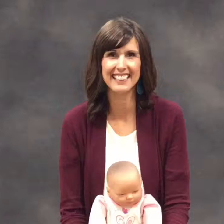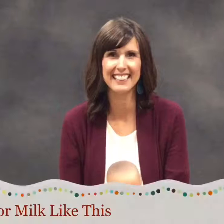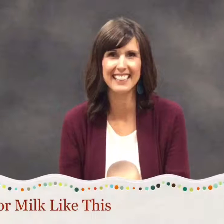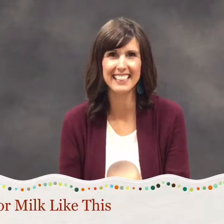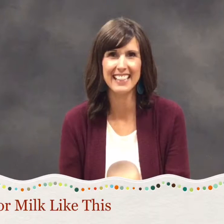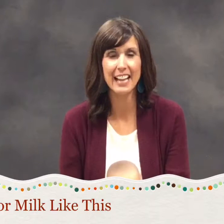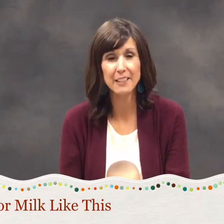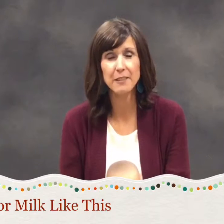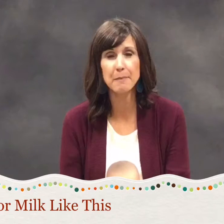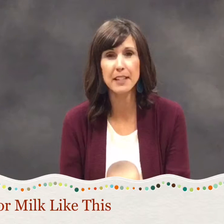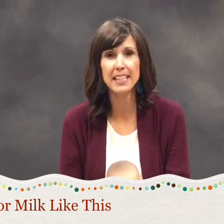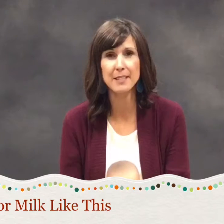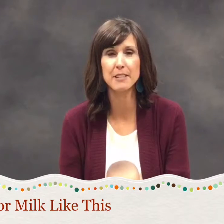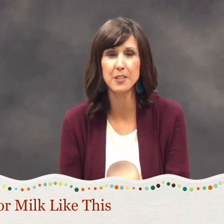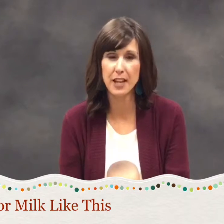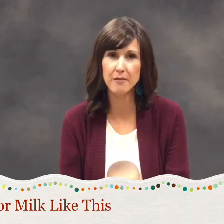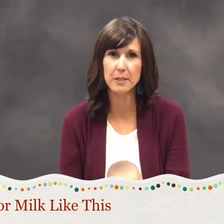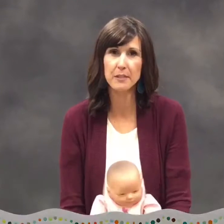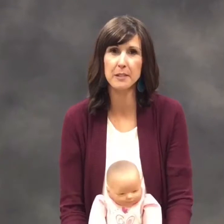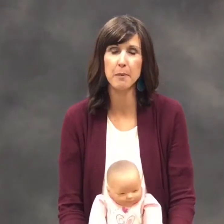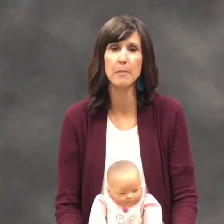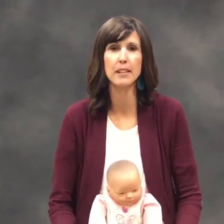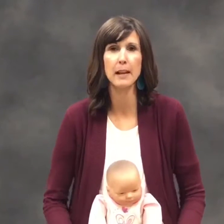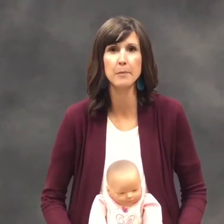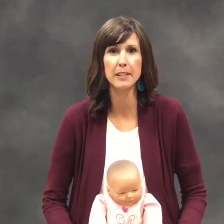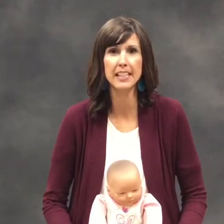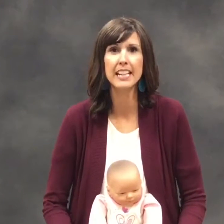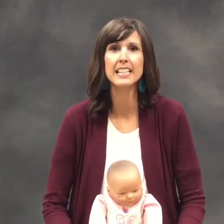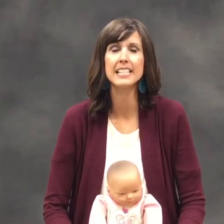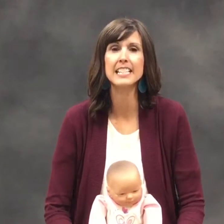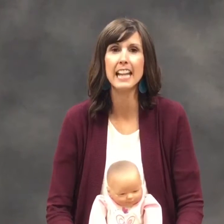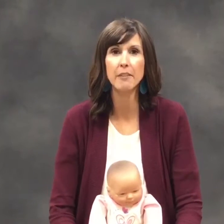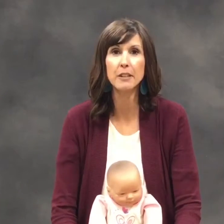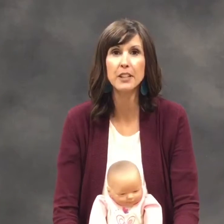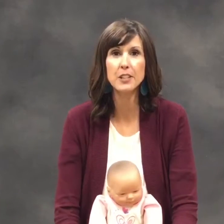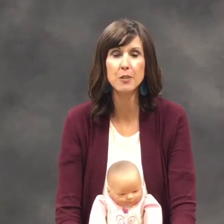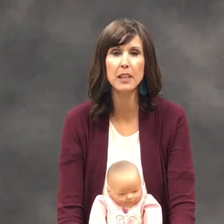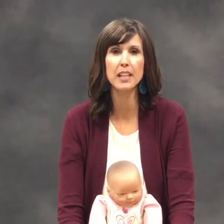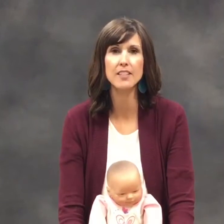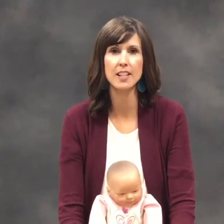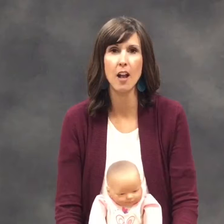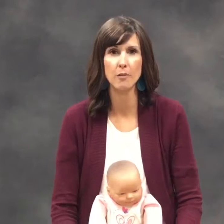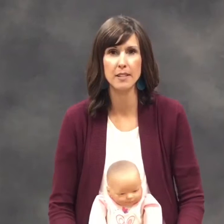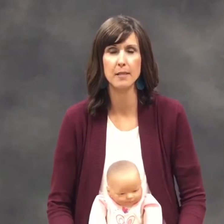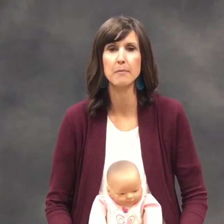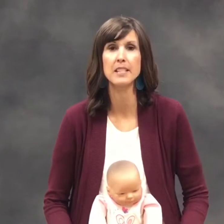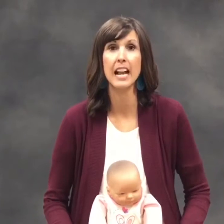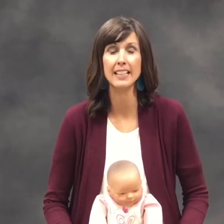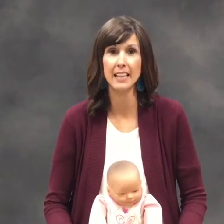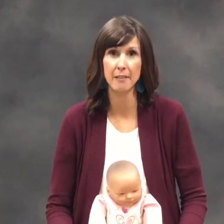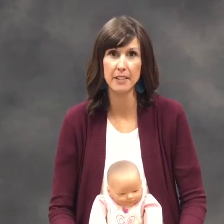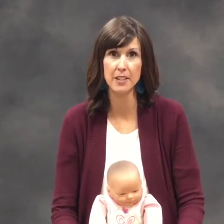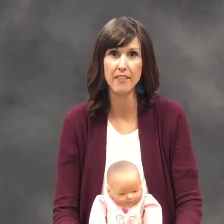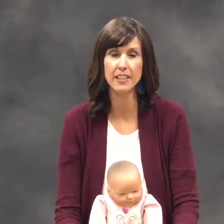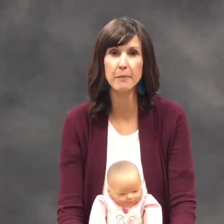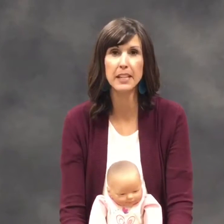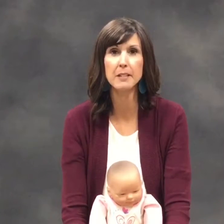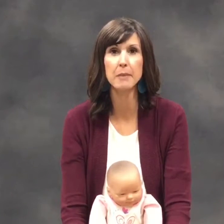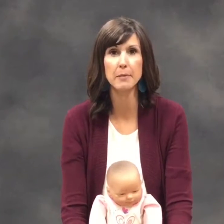Hi everybody, it's Miss Jen from the Grease Public Library. Today we're going to do a little song with some sign language. Every week in Baby